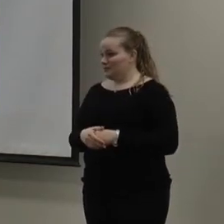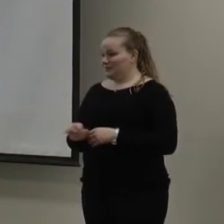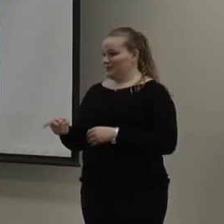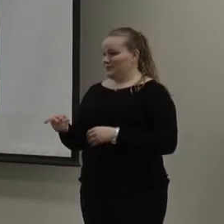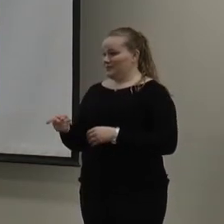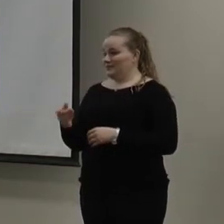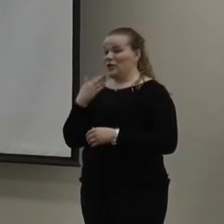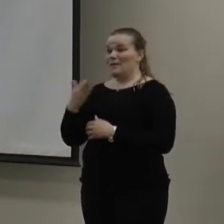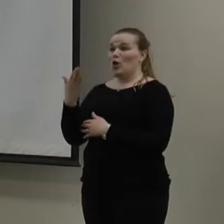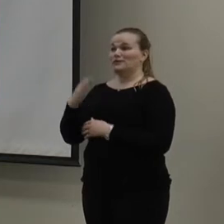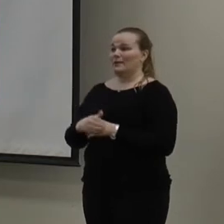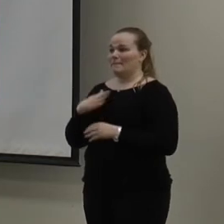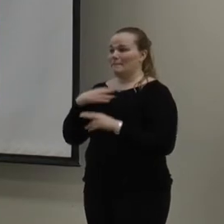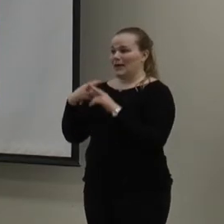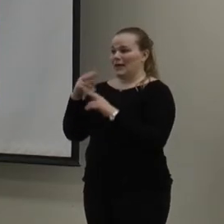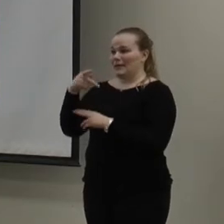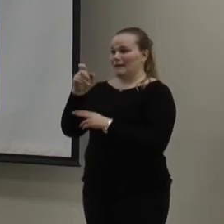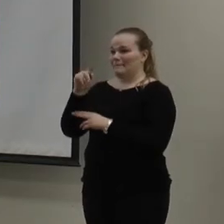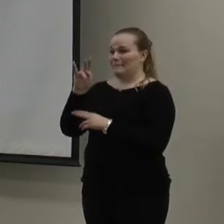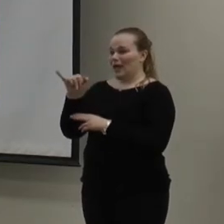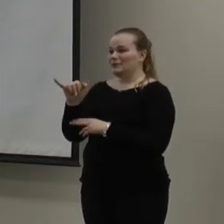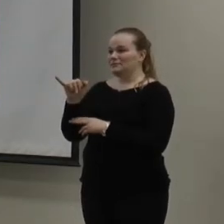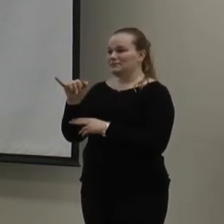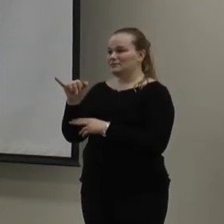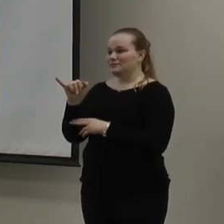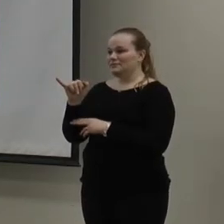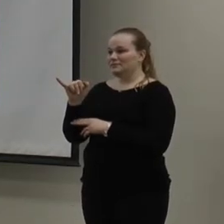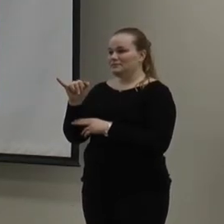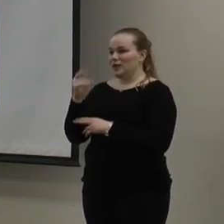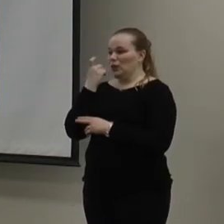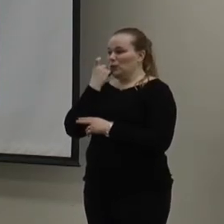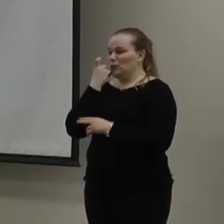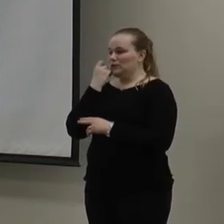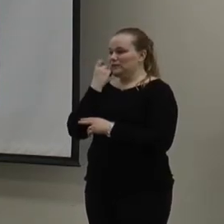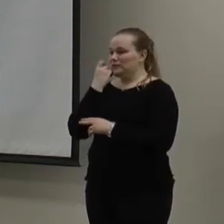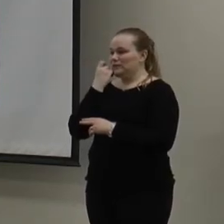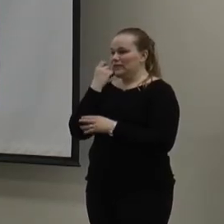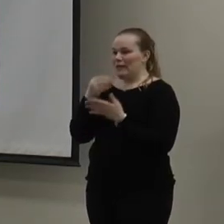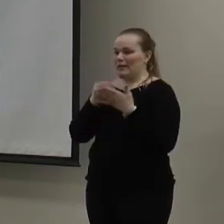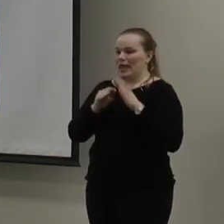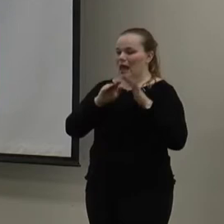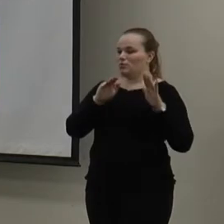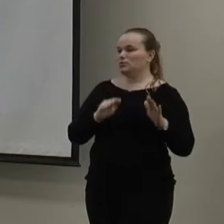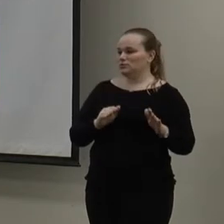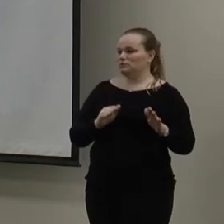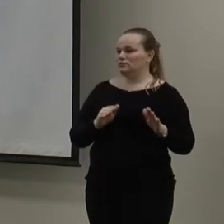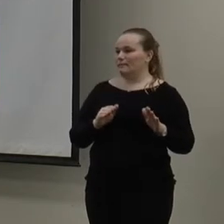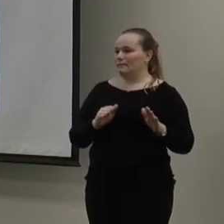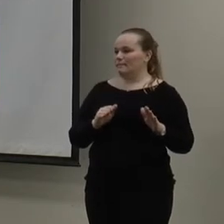Okay. Yes. Hi. Good morning. My name is Katie Sanford, and recently bought a house, and